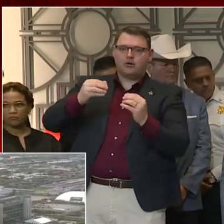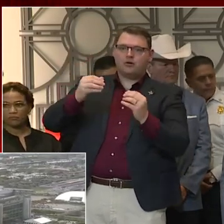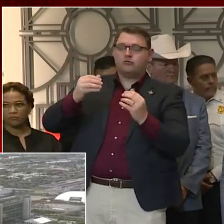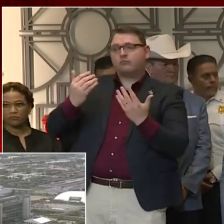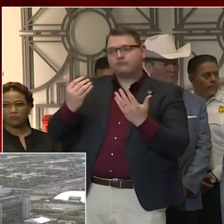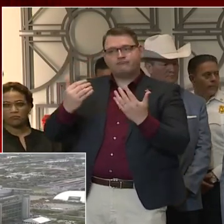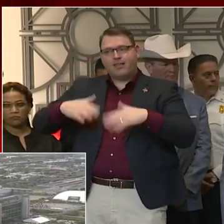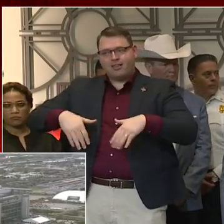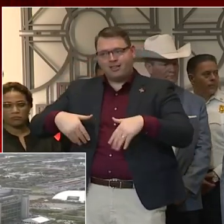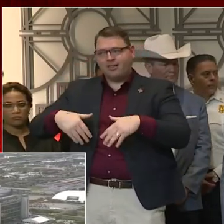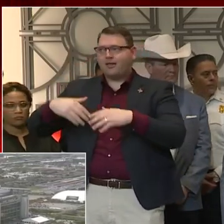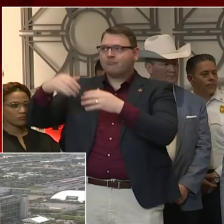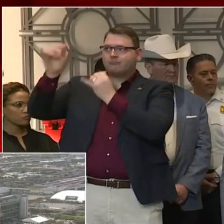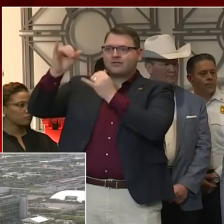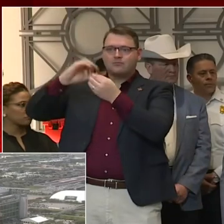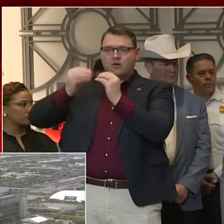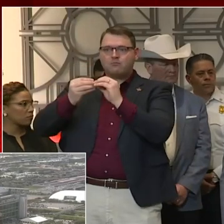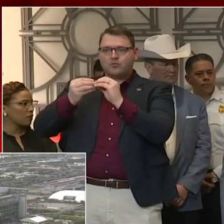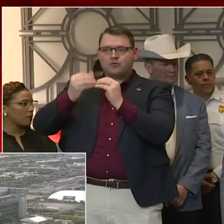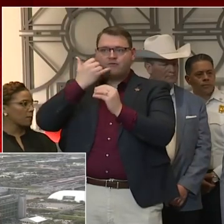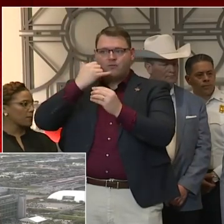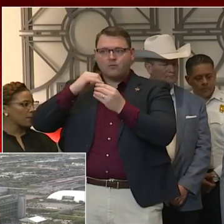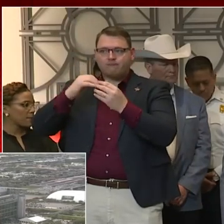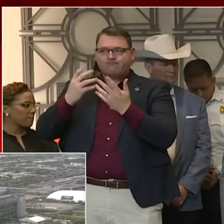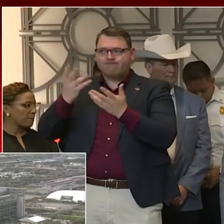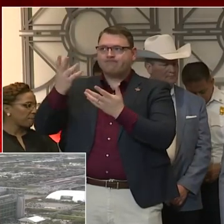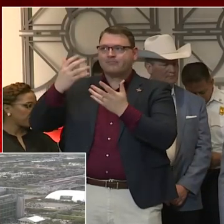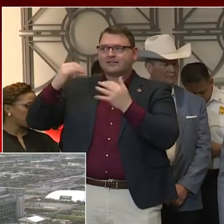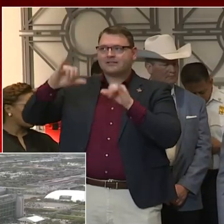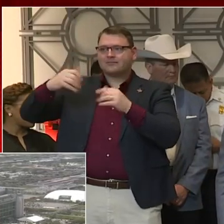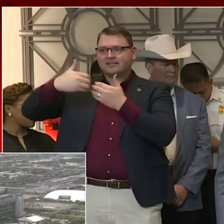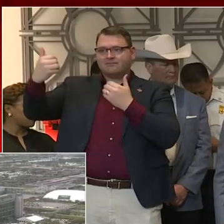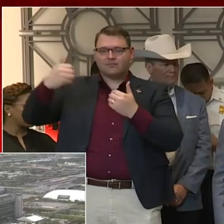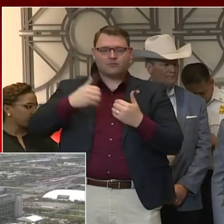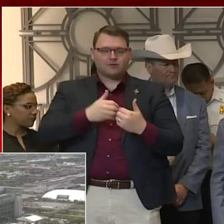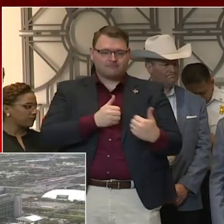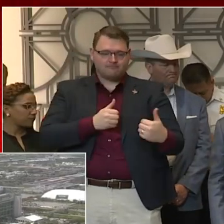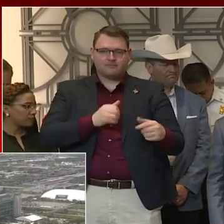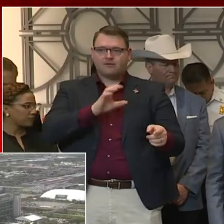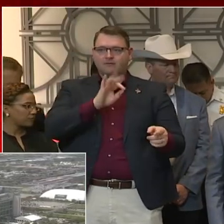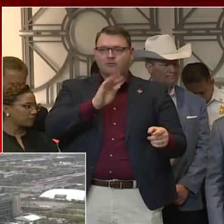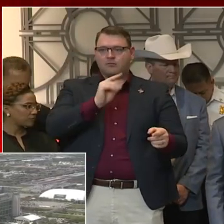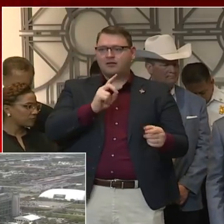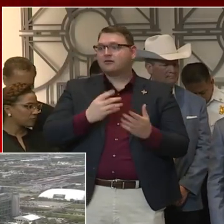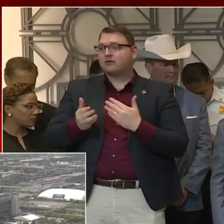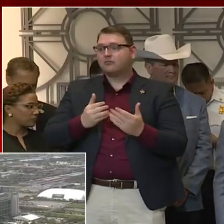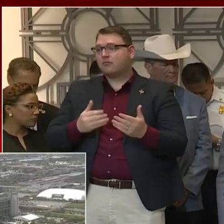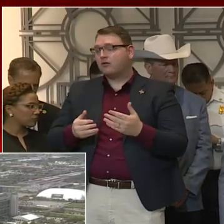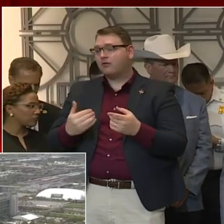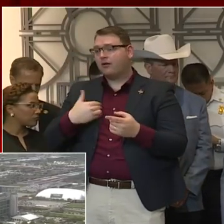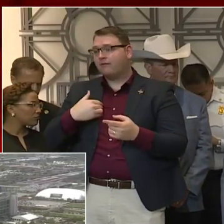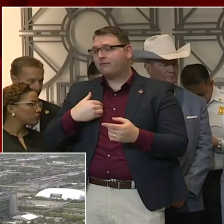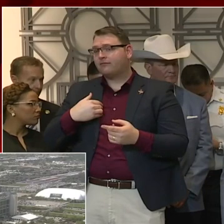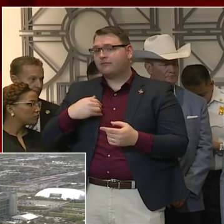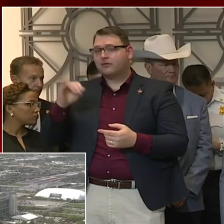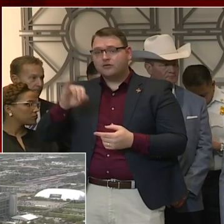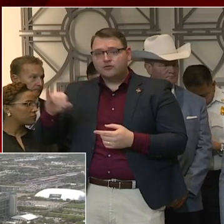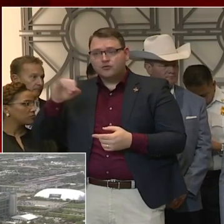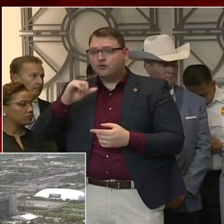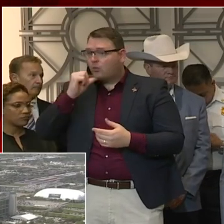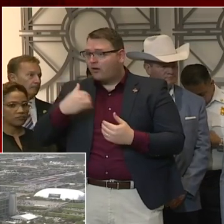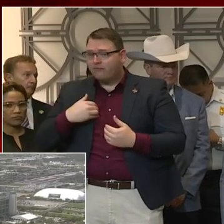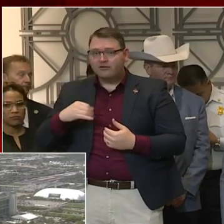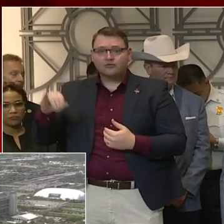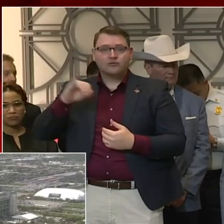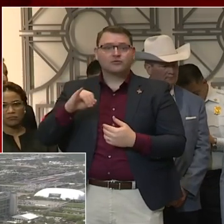but we're cross-referencing to one another. Fort Bend has one, too. And no matter if you have insurance, if you're undocumented, you can call